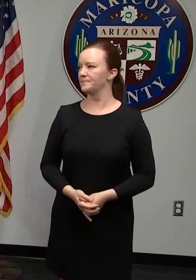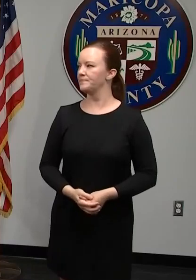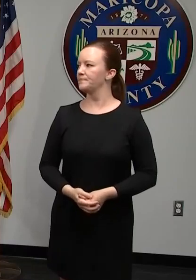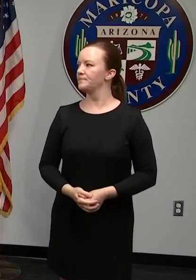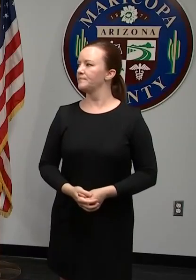mask up.